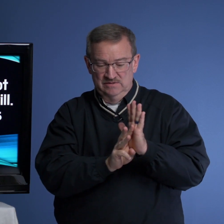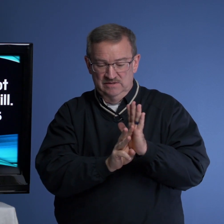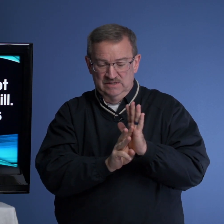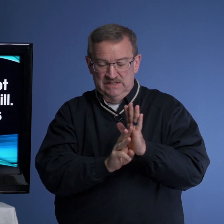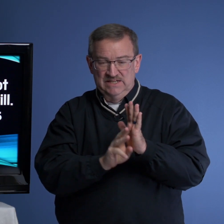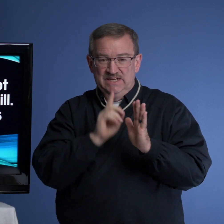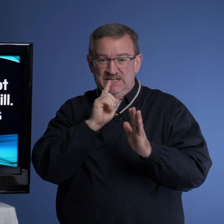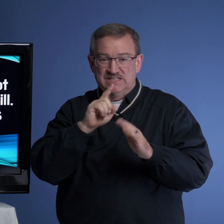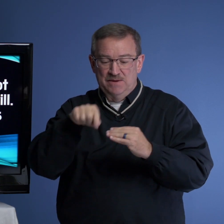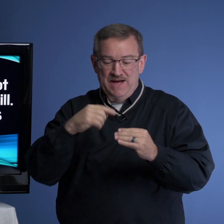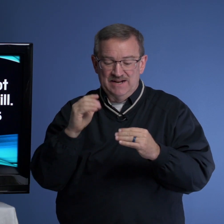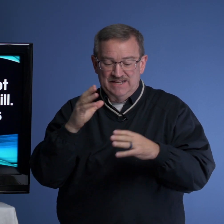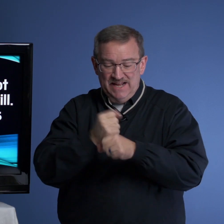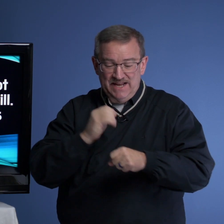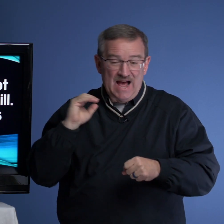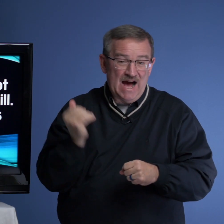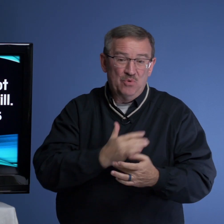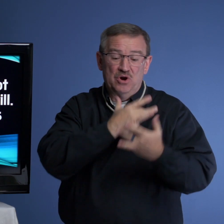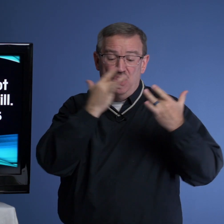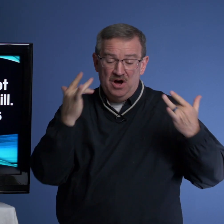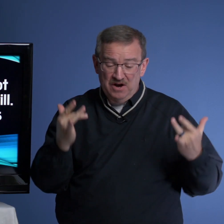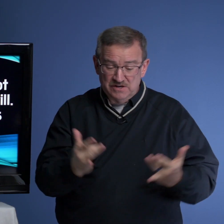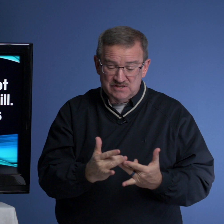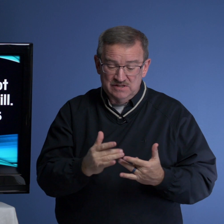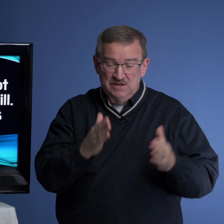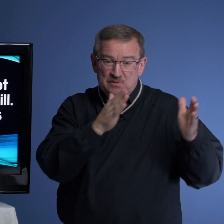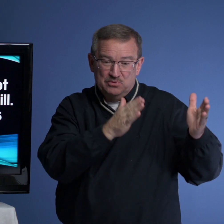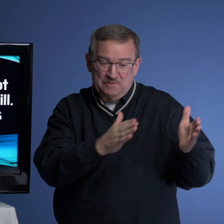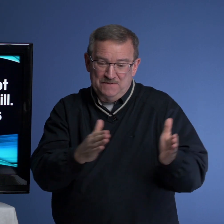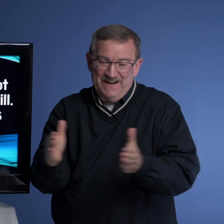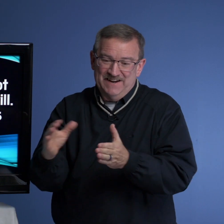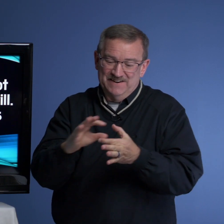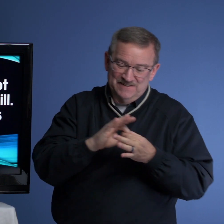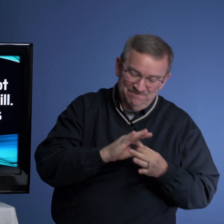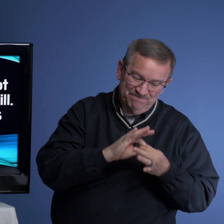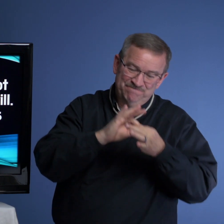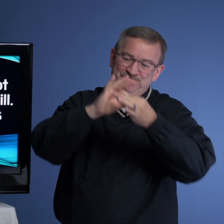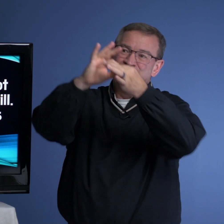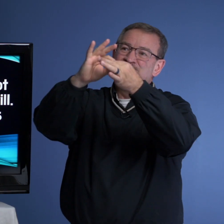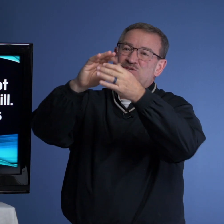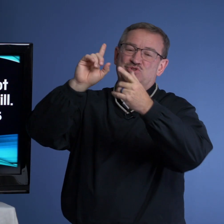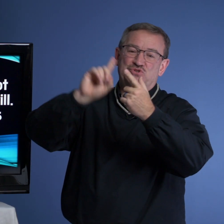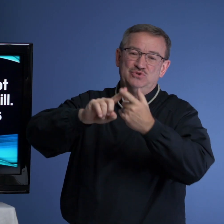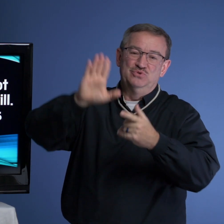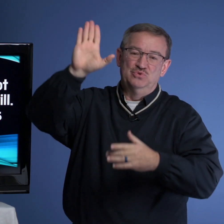It's about getting our hearts prepared to do